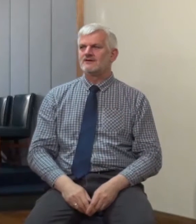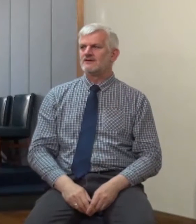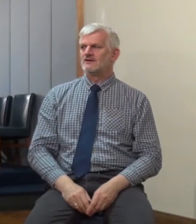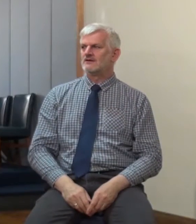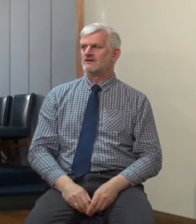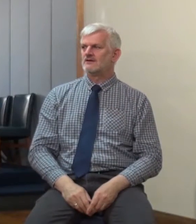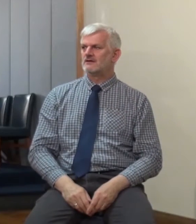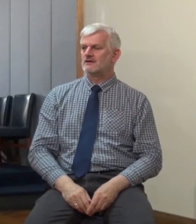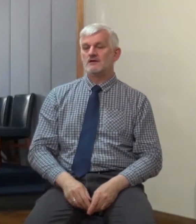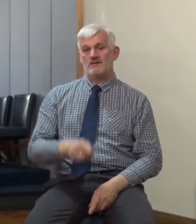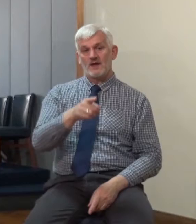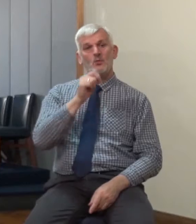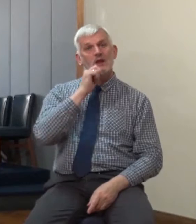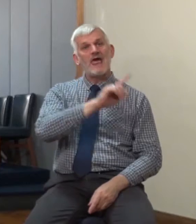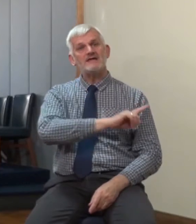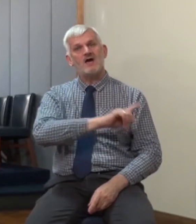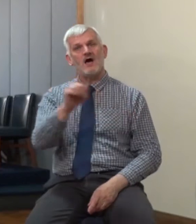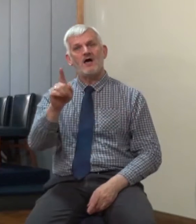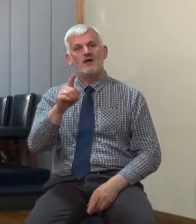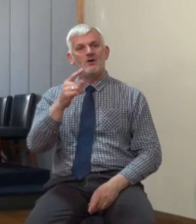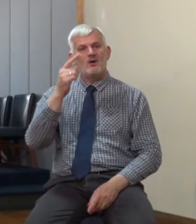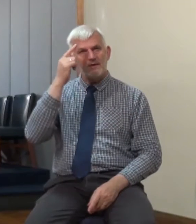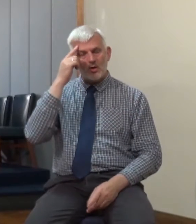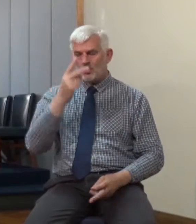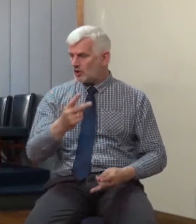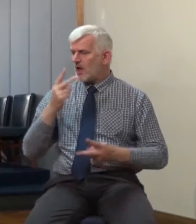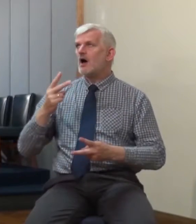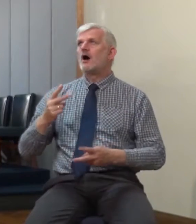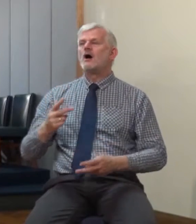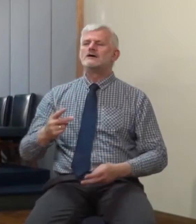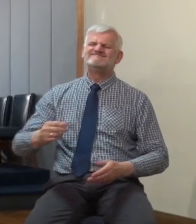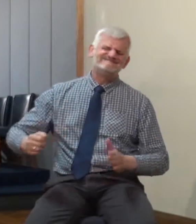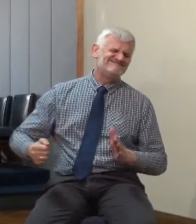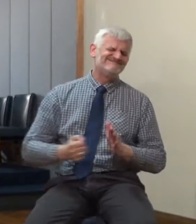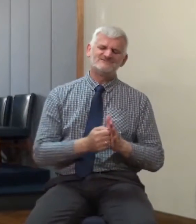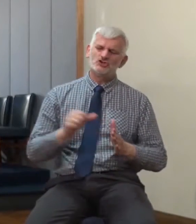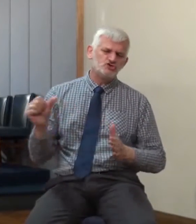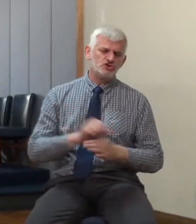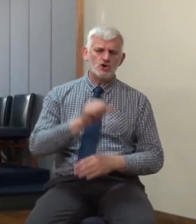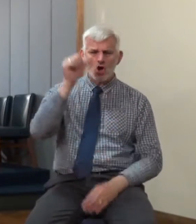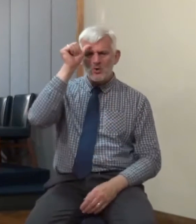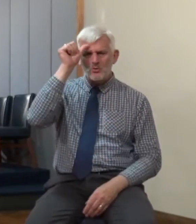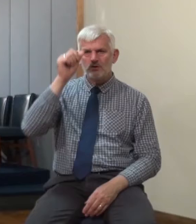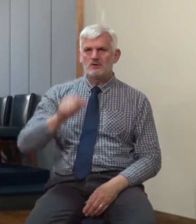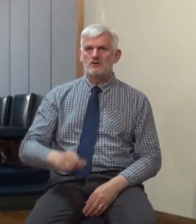look back and they'll say, if only I'd known that in the 1990s, this would come in